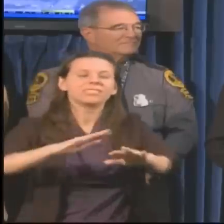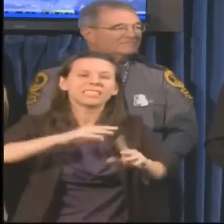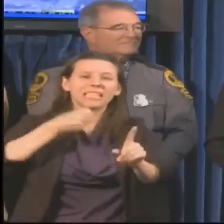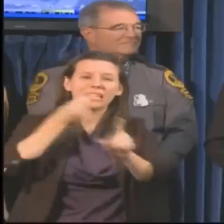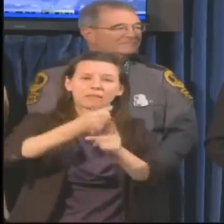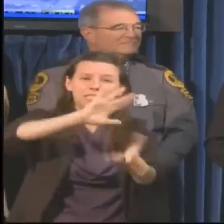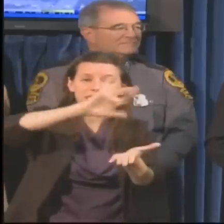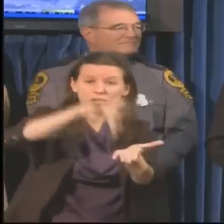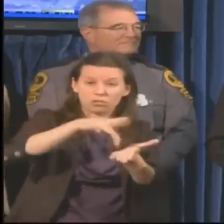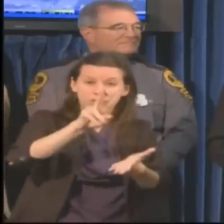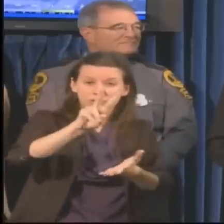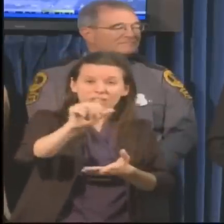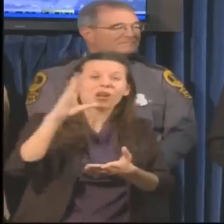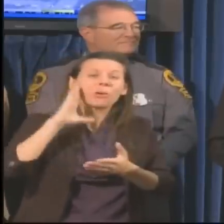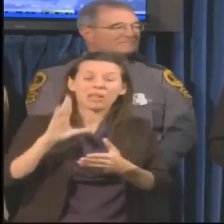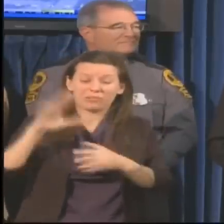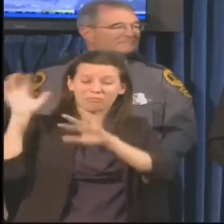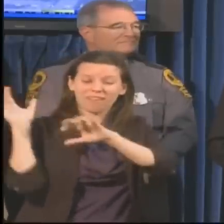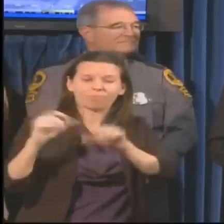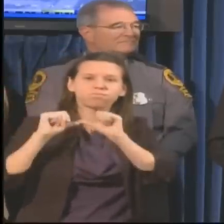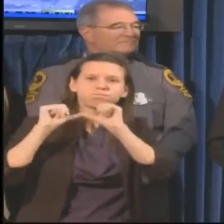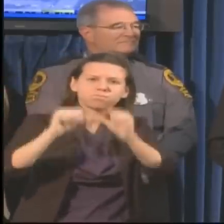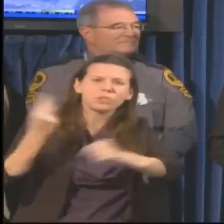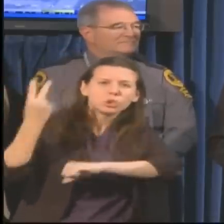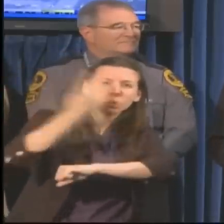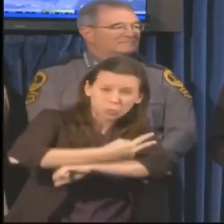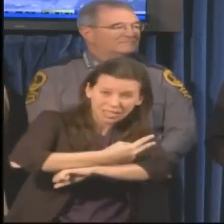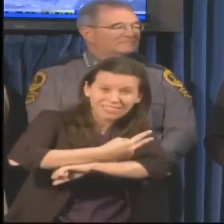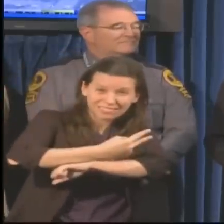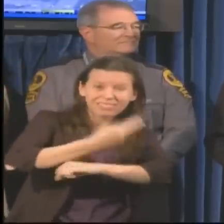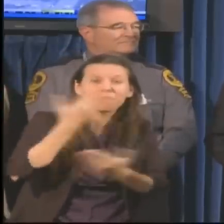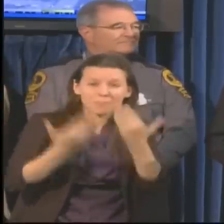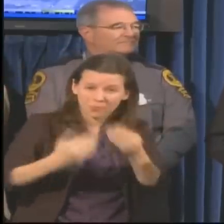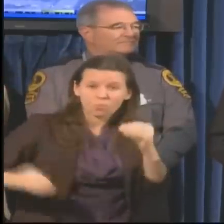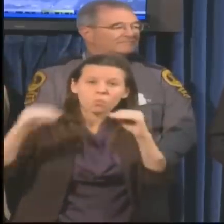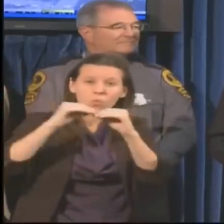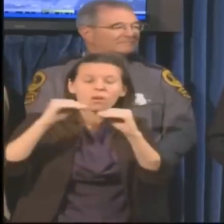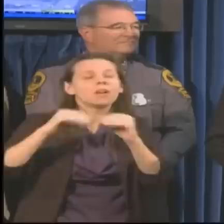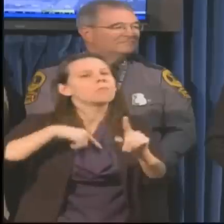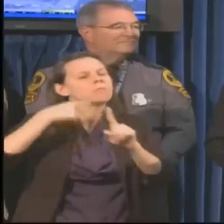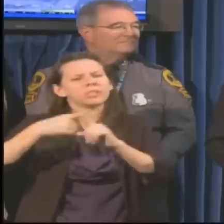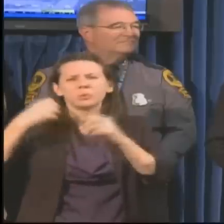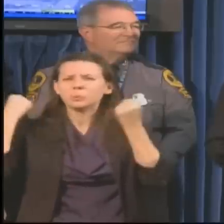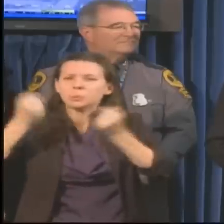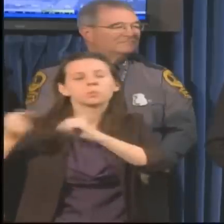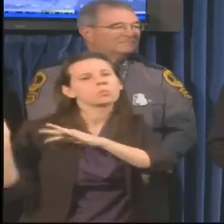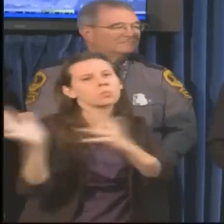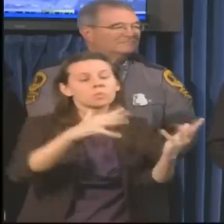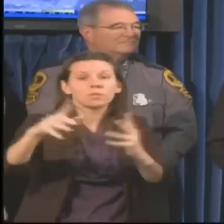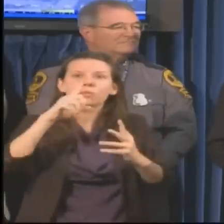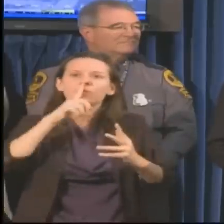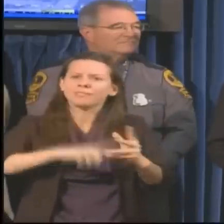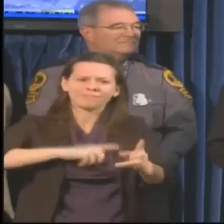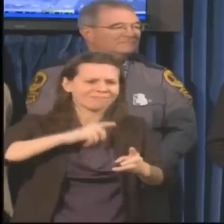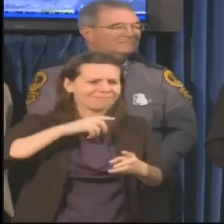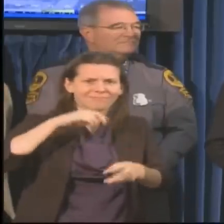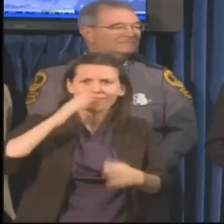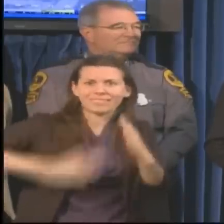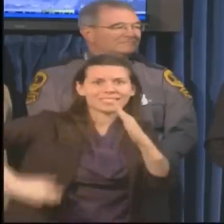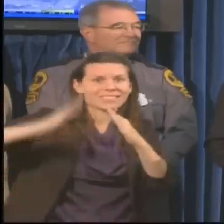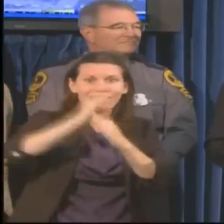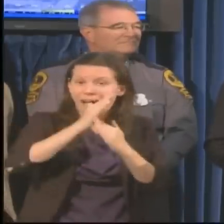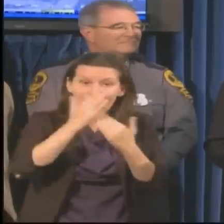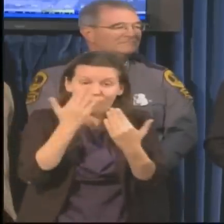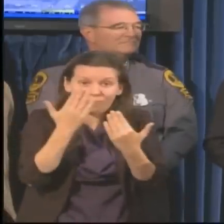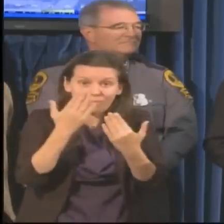rain, heavy wind. And so the biggest problem that we face is downed trees,